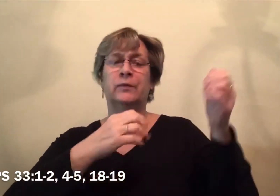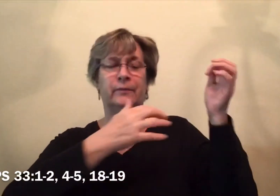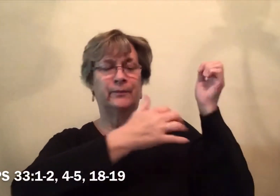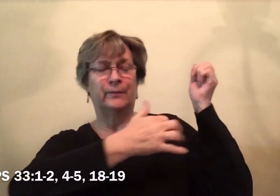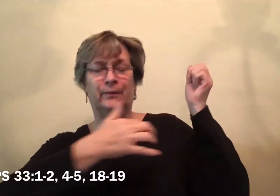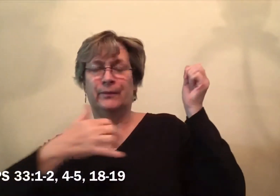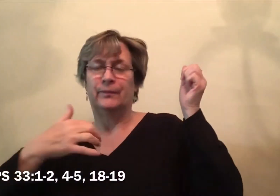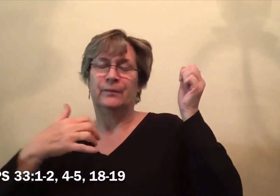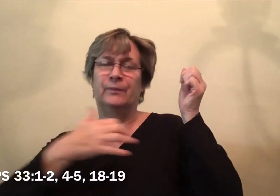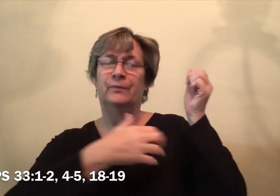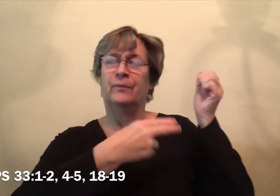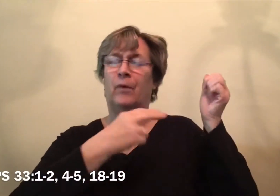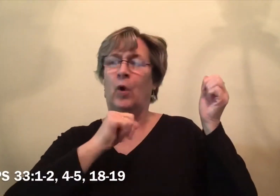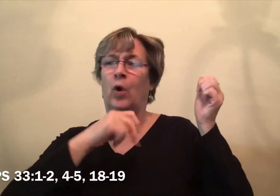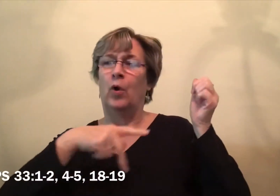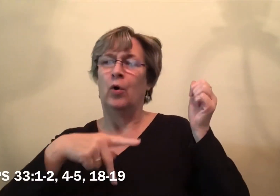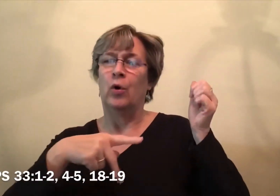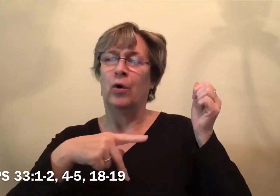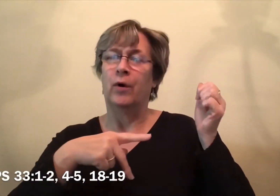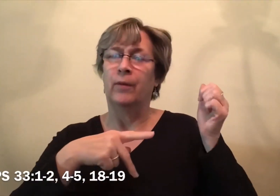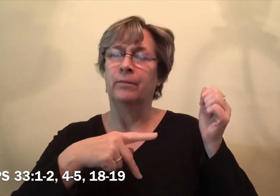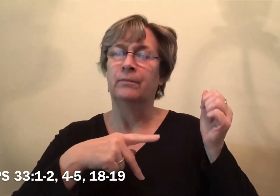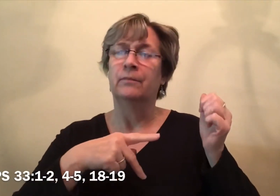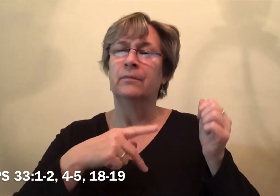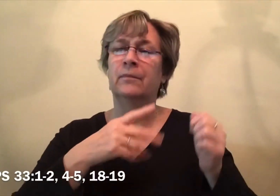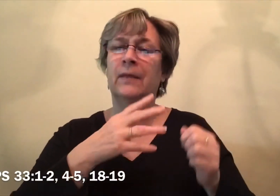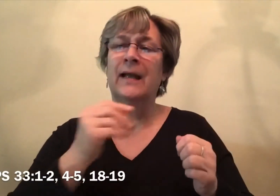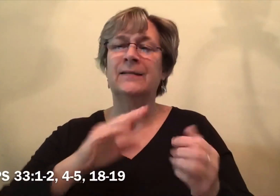With the ten-stringed lyre, chant his praises.